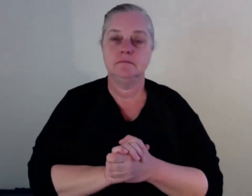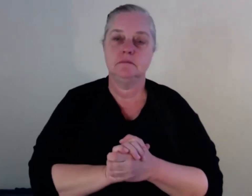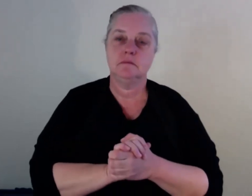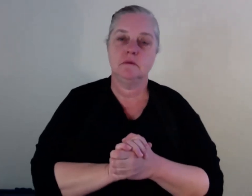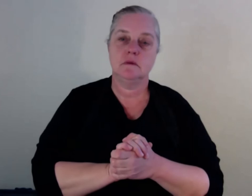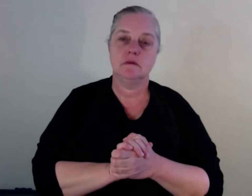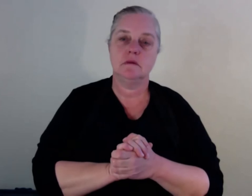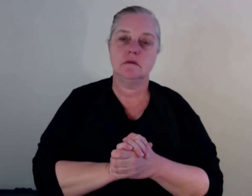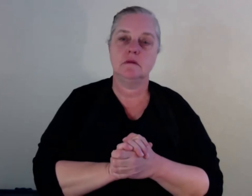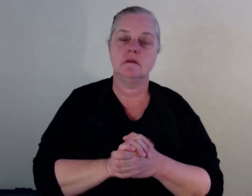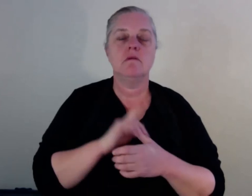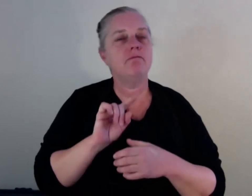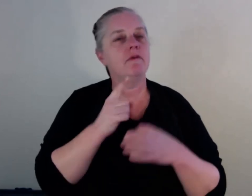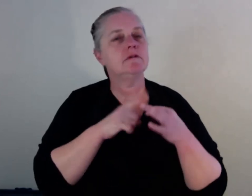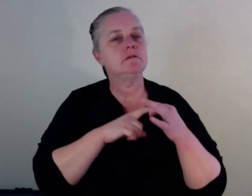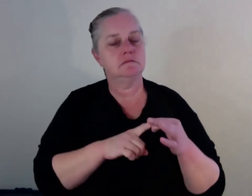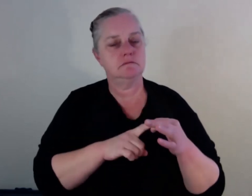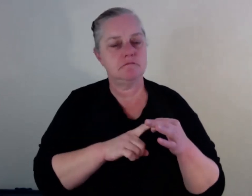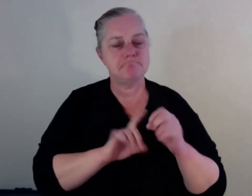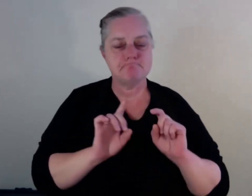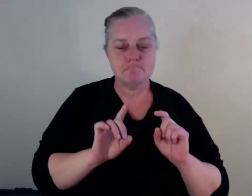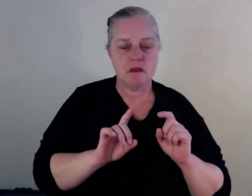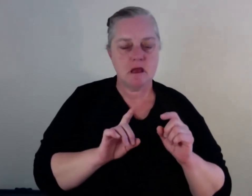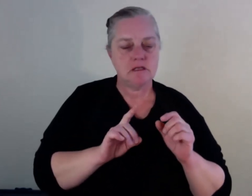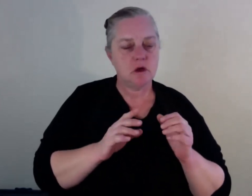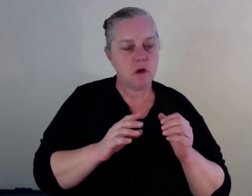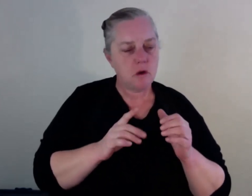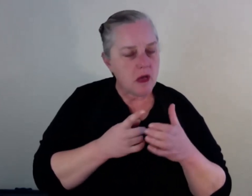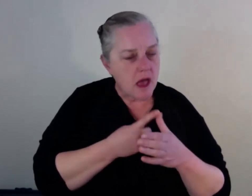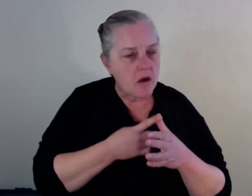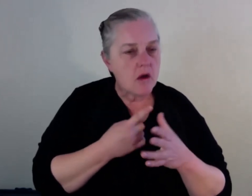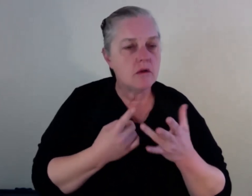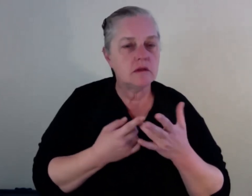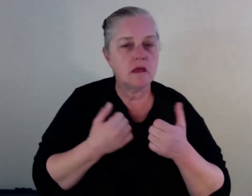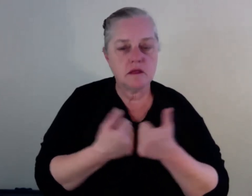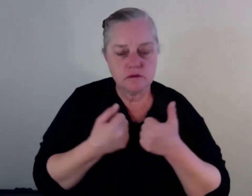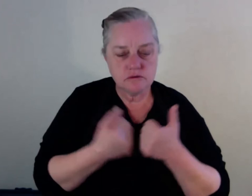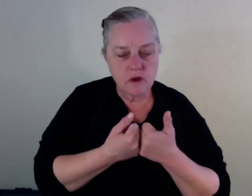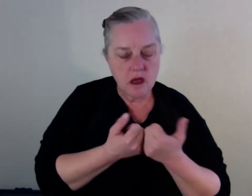to alcohol and other drug treatment for your communities, um, that you're a part of? And I'm going to start with Gail.